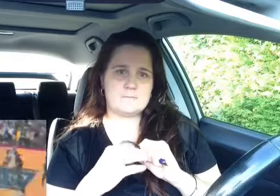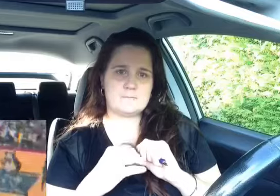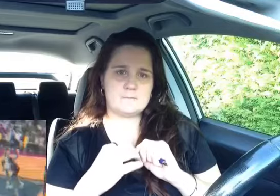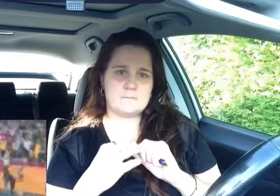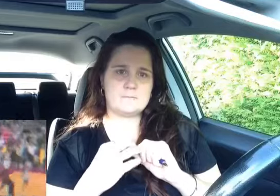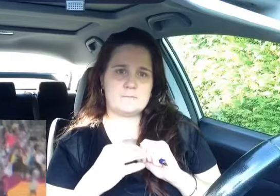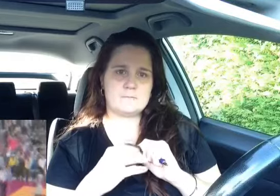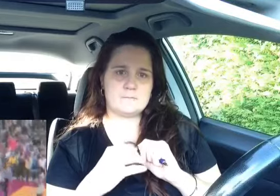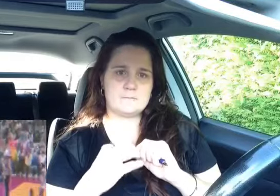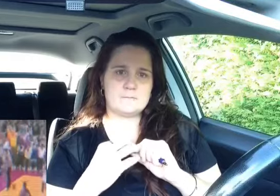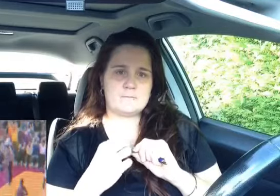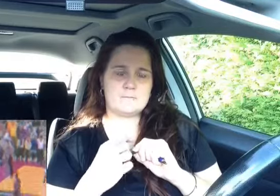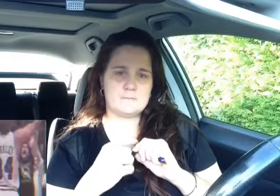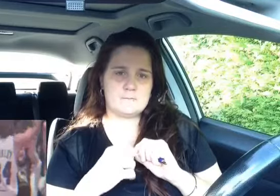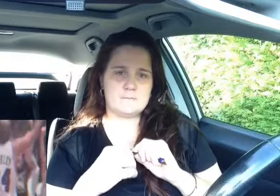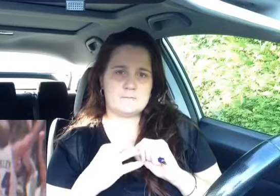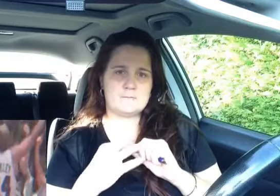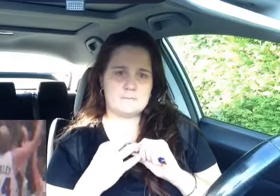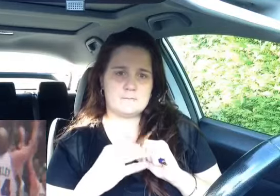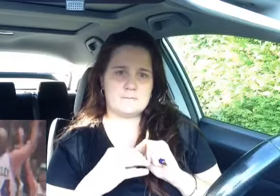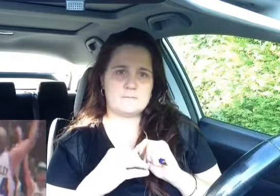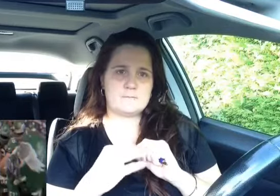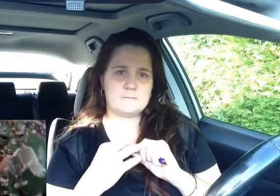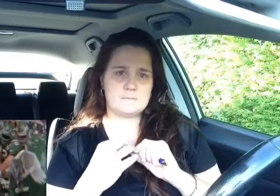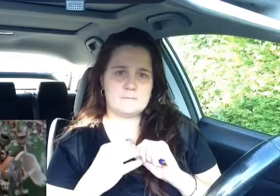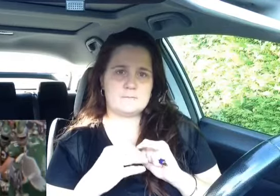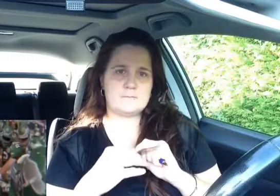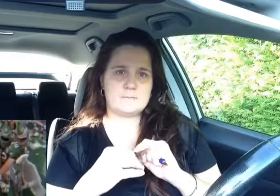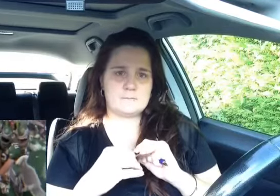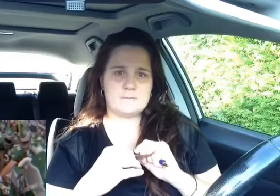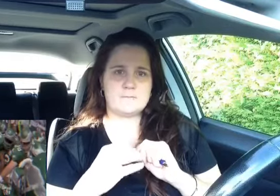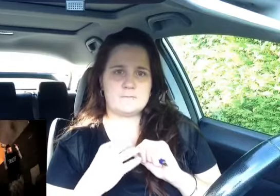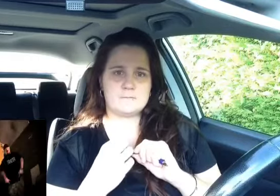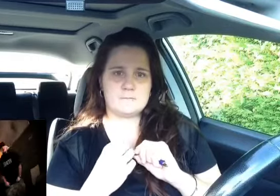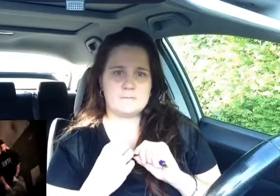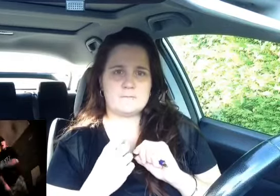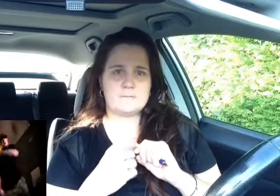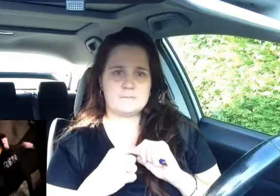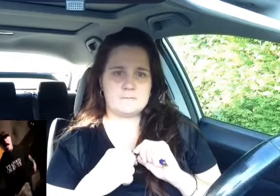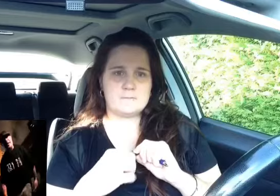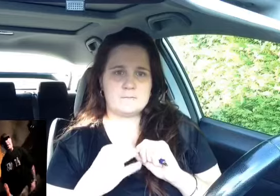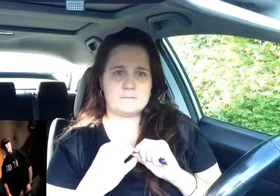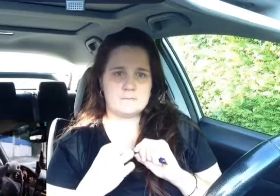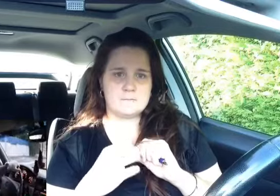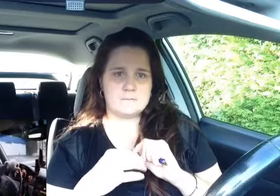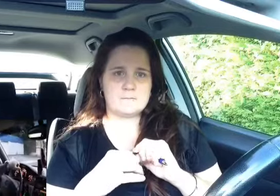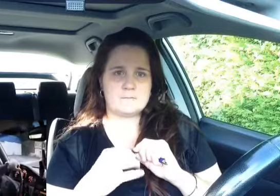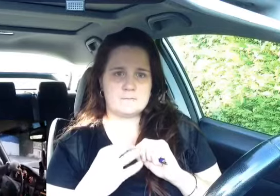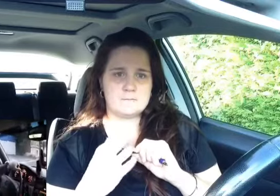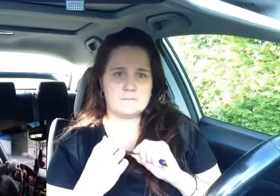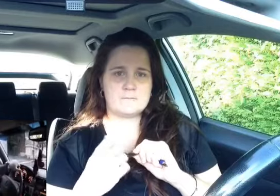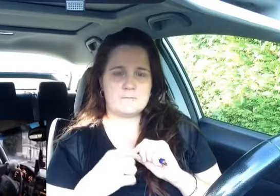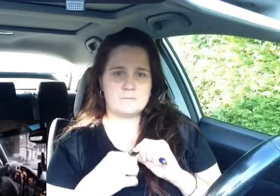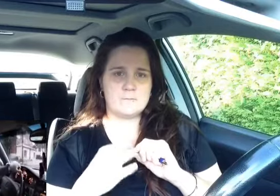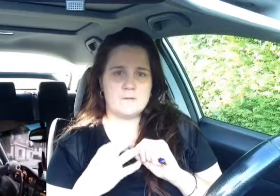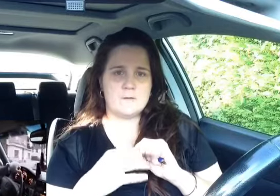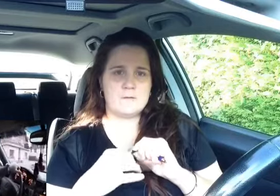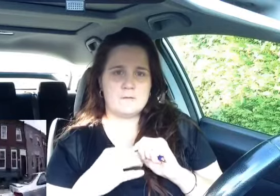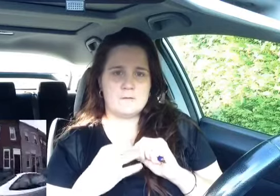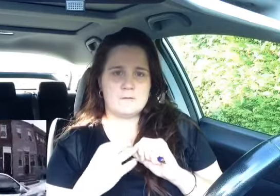Last is incessant, so you can stop guessing, who the fuck I've been. It's me, man. Focus on what has to be done,